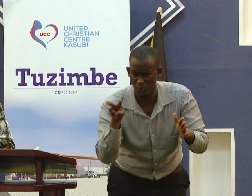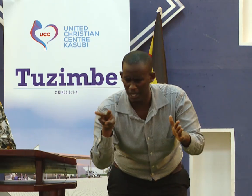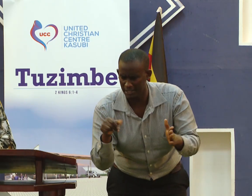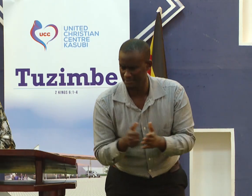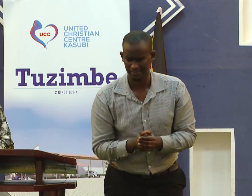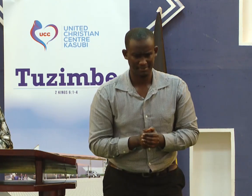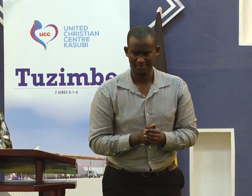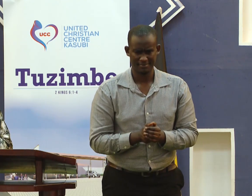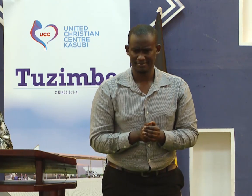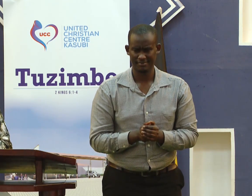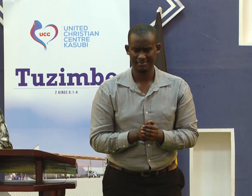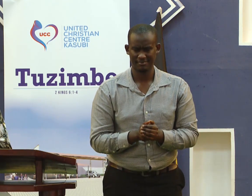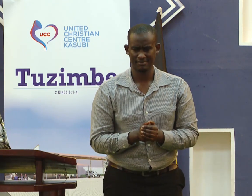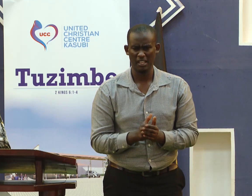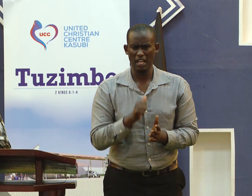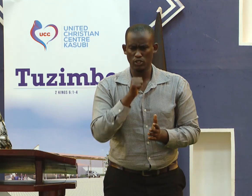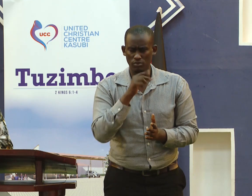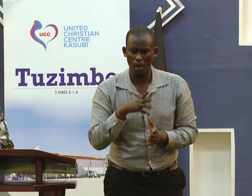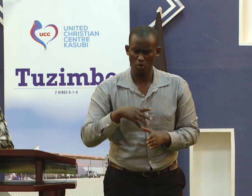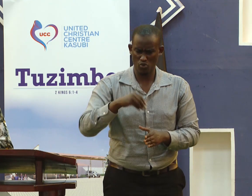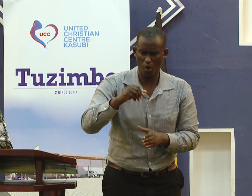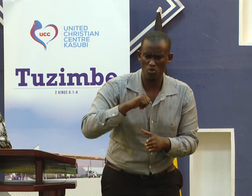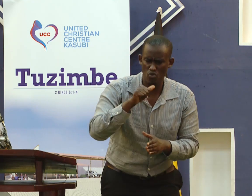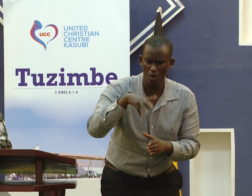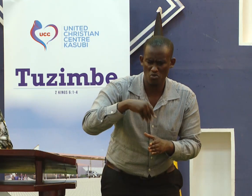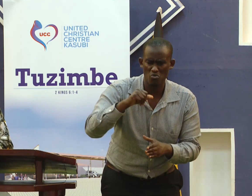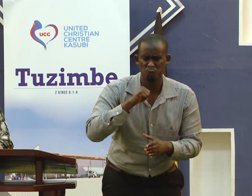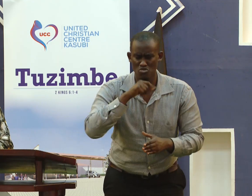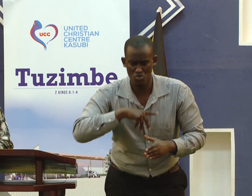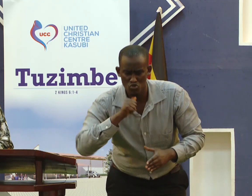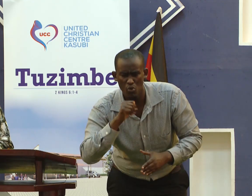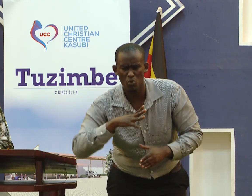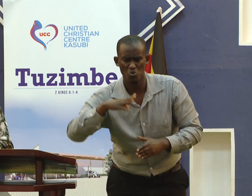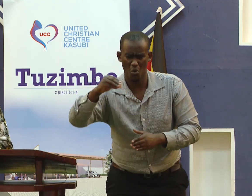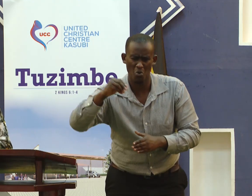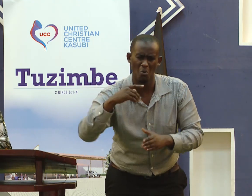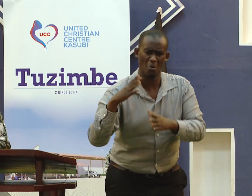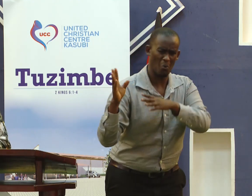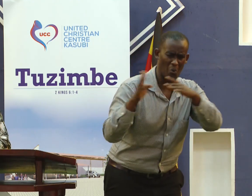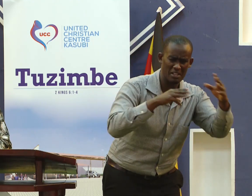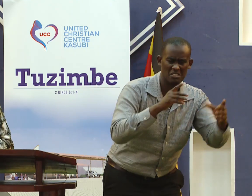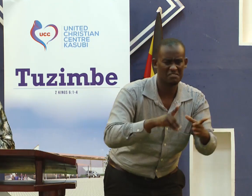be swayed by all winds of doctrine.